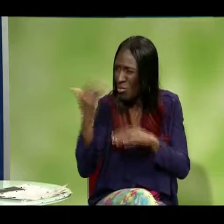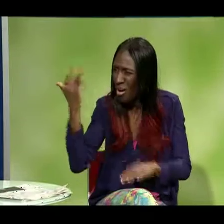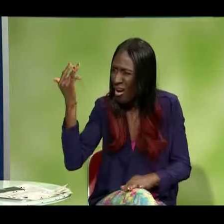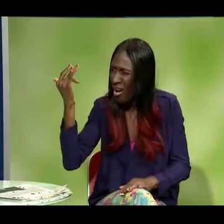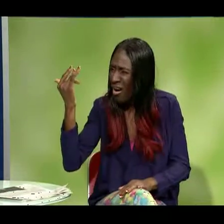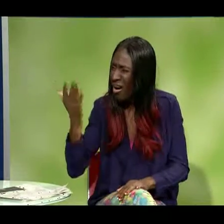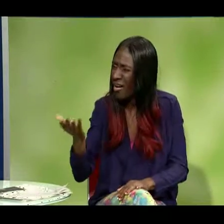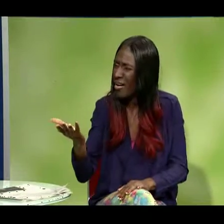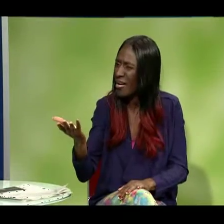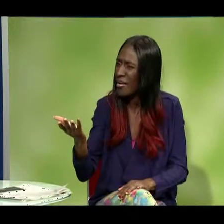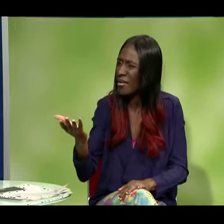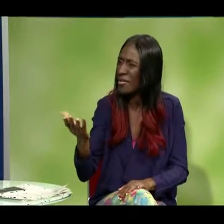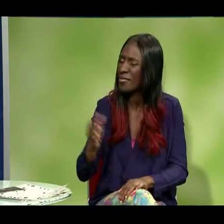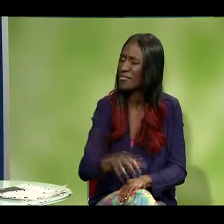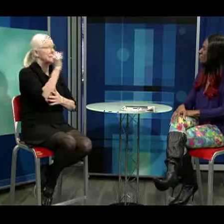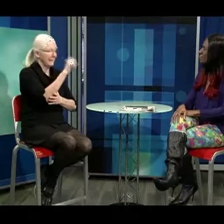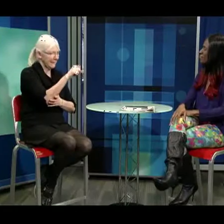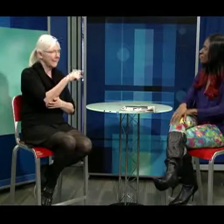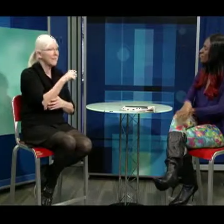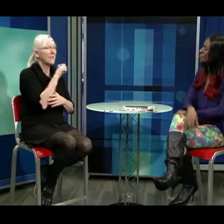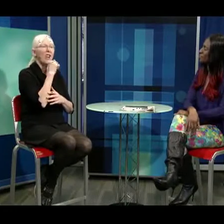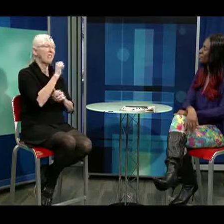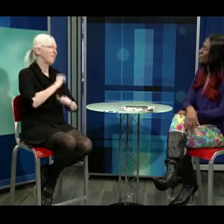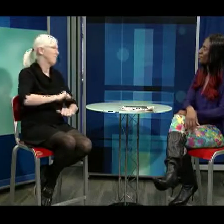or just, it seems like the island was not included.